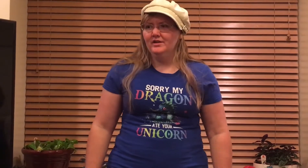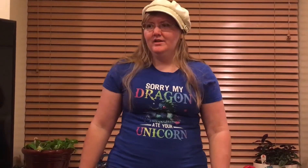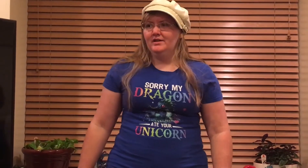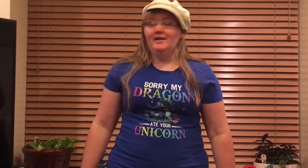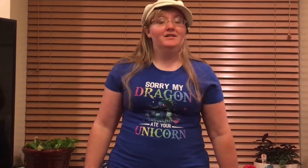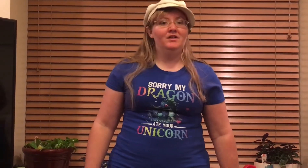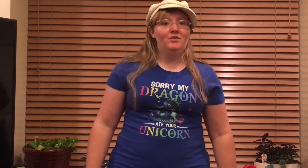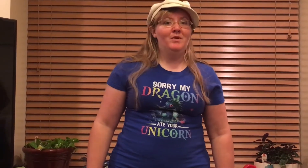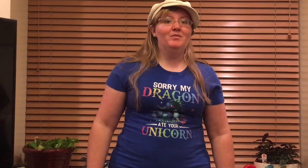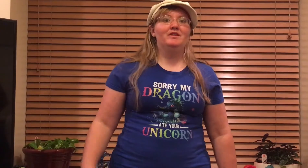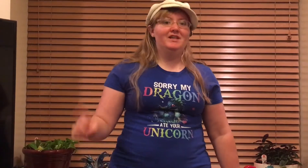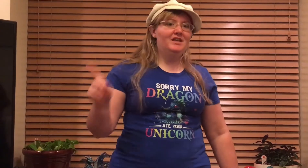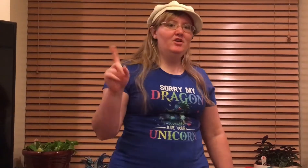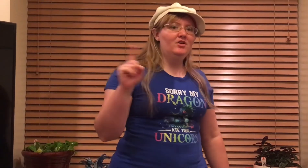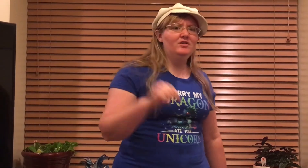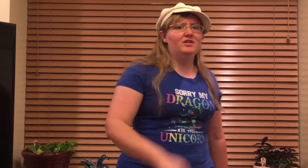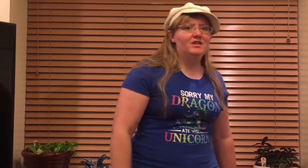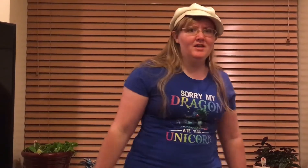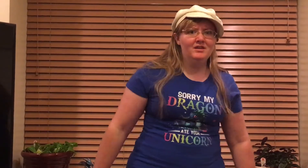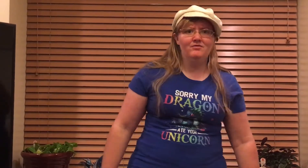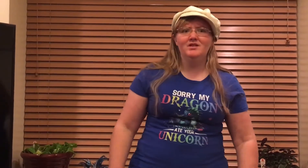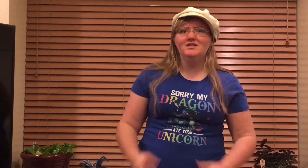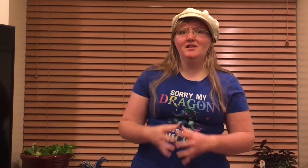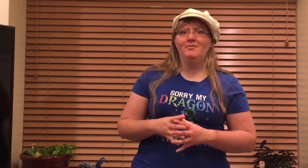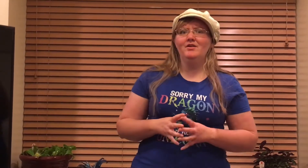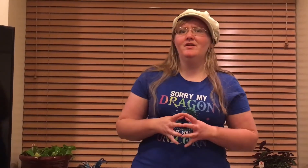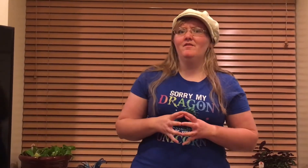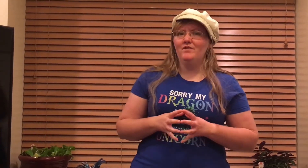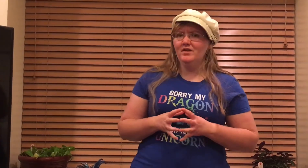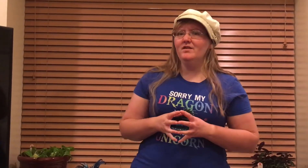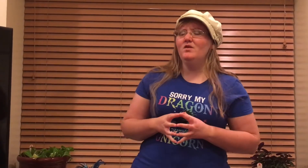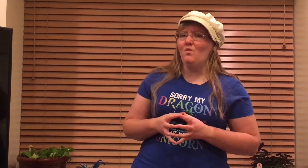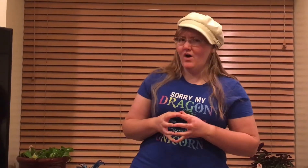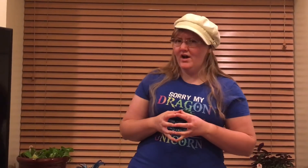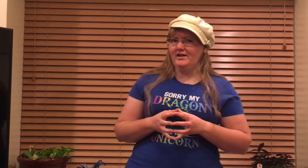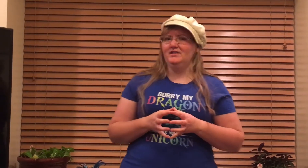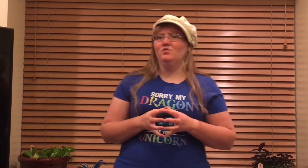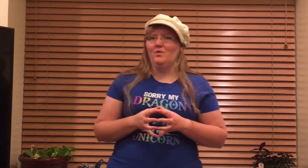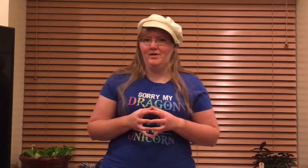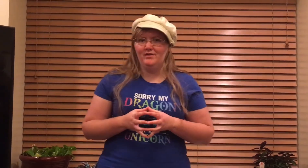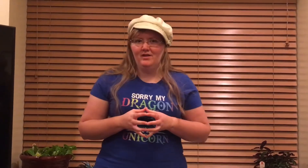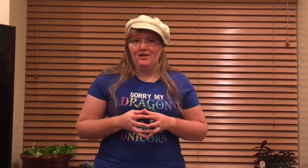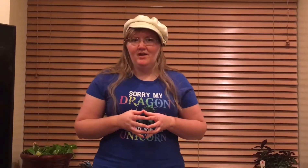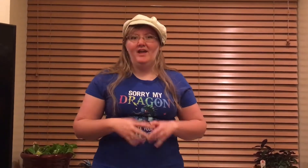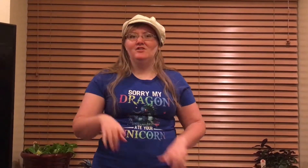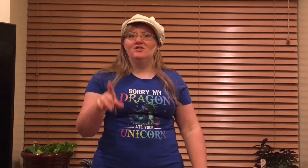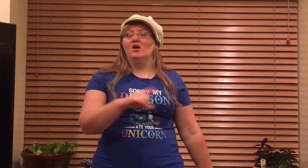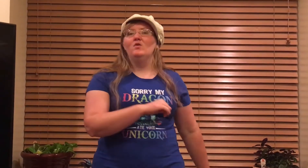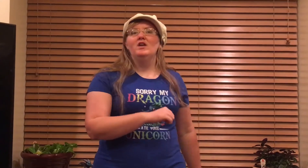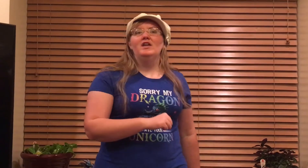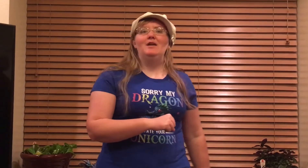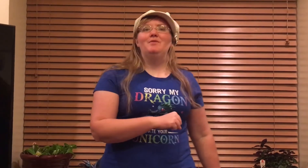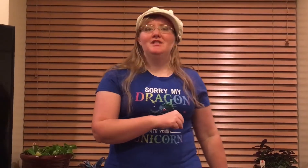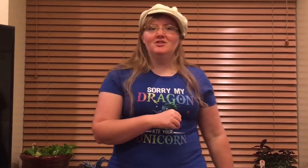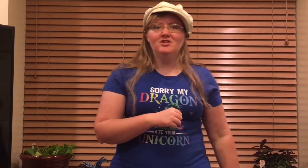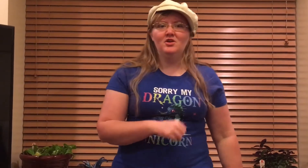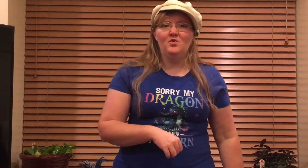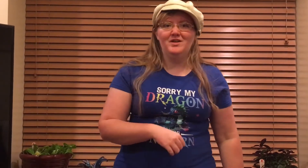until you remember that he had heard that the king had recently married a very wise woman. And so he petitioned the queen.